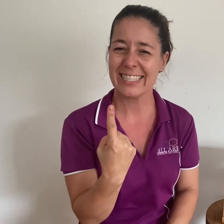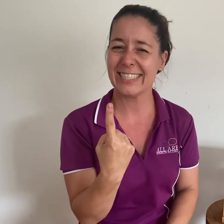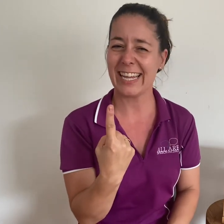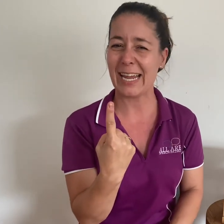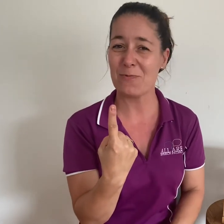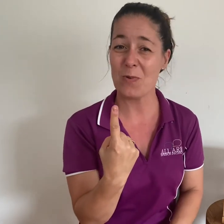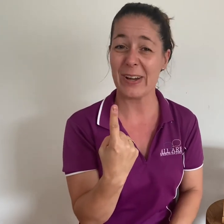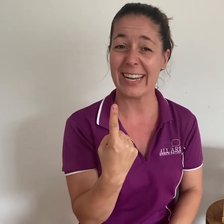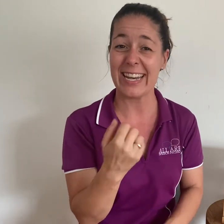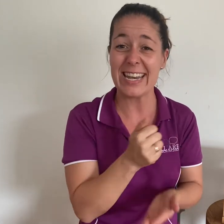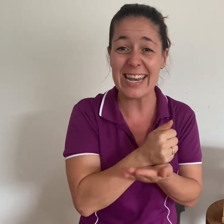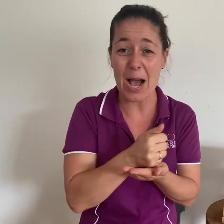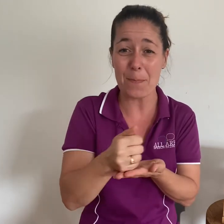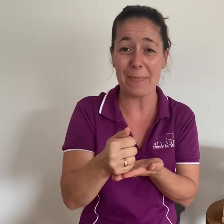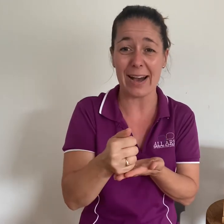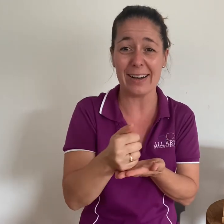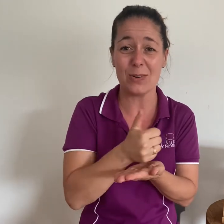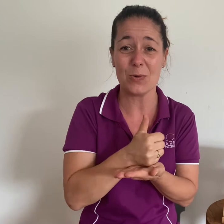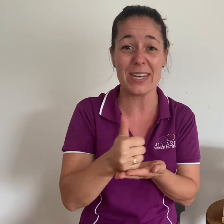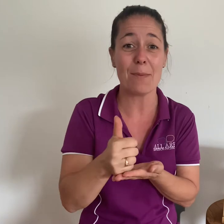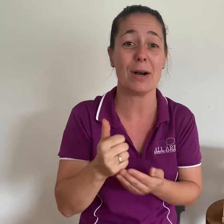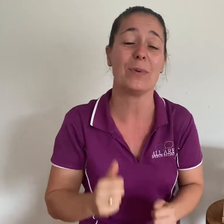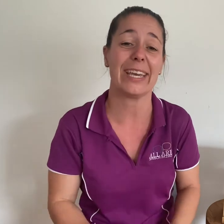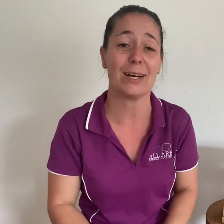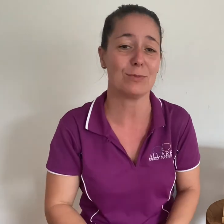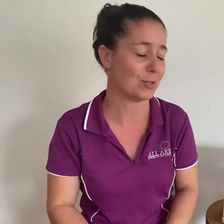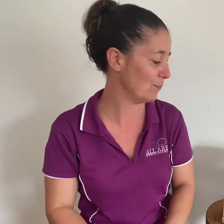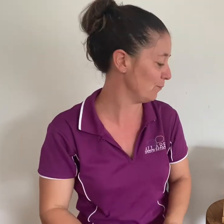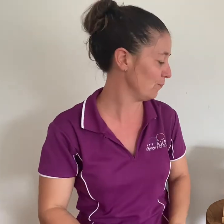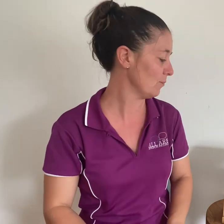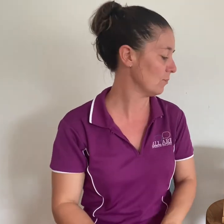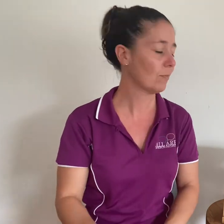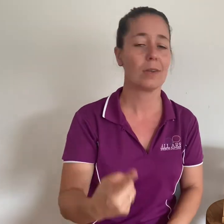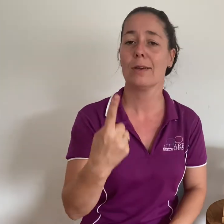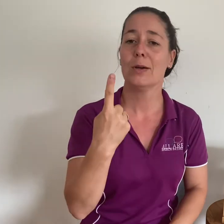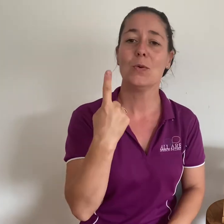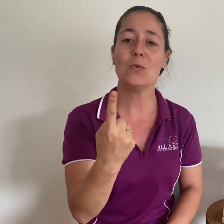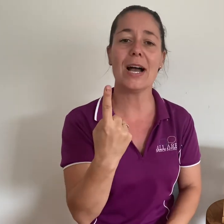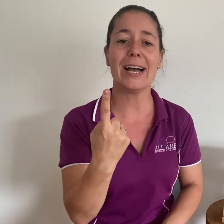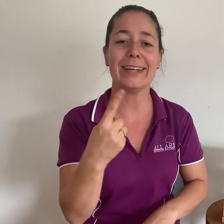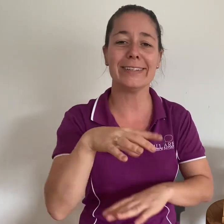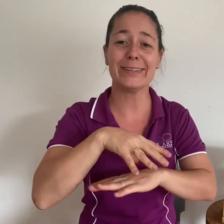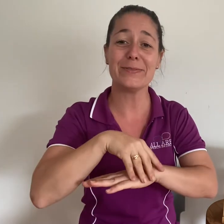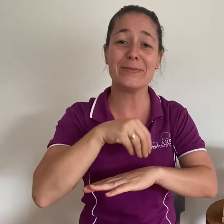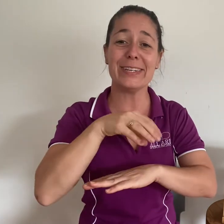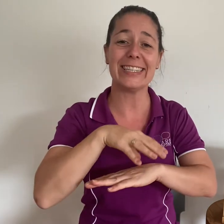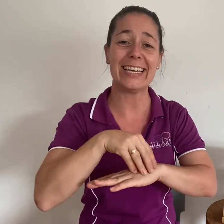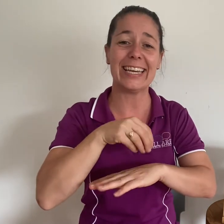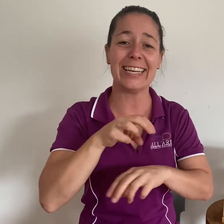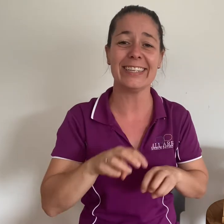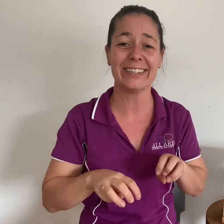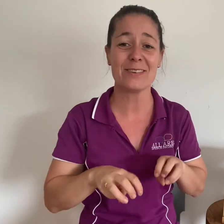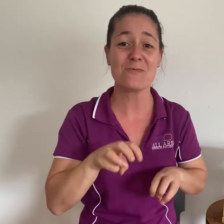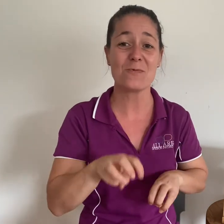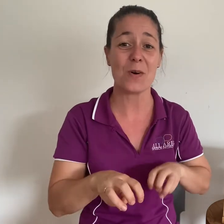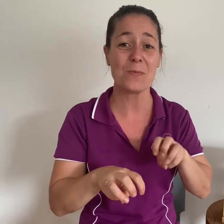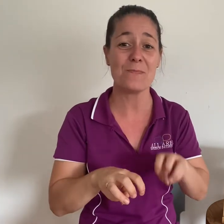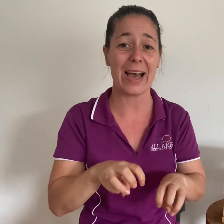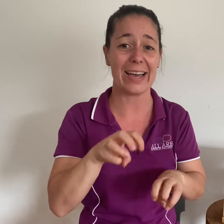see what number what number we get up to one woolly wombat